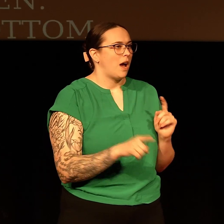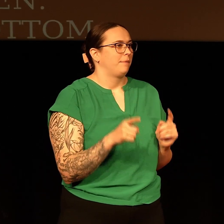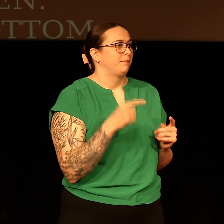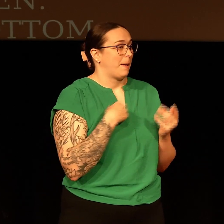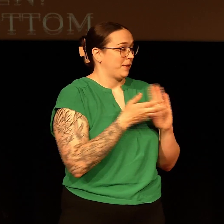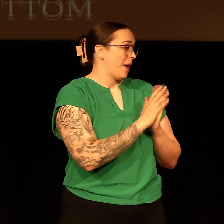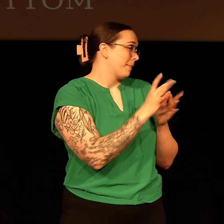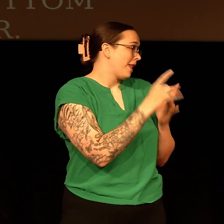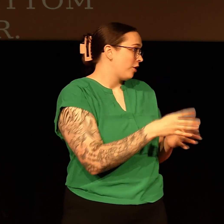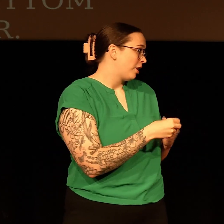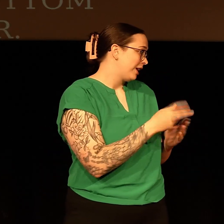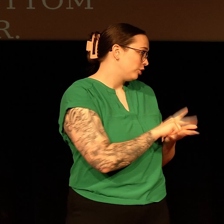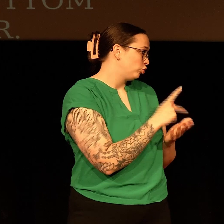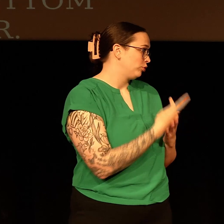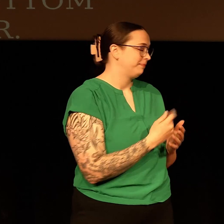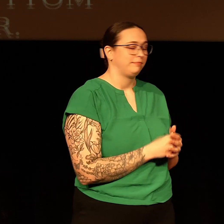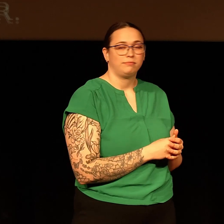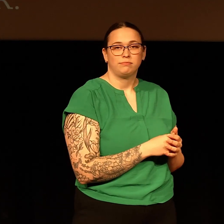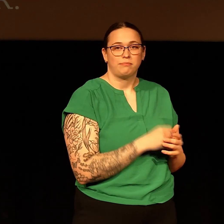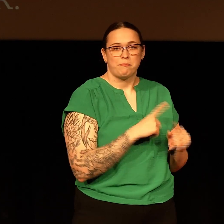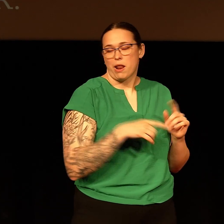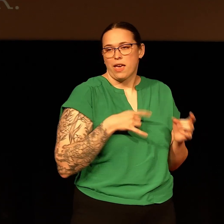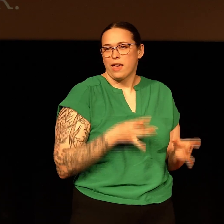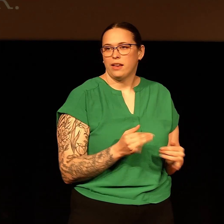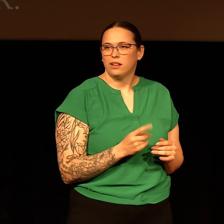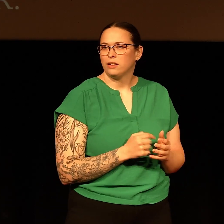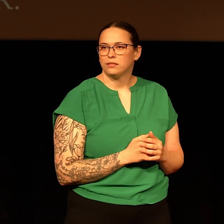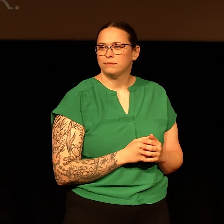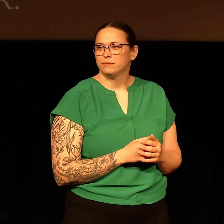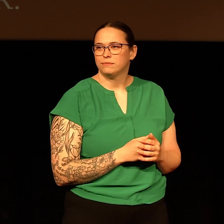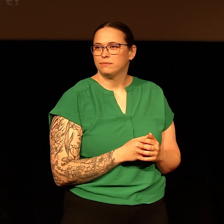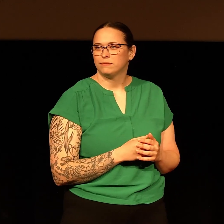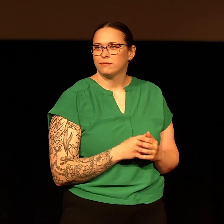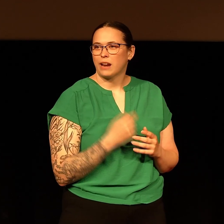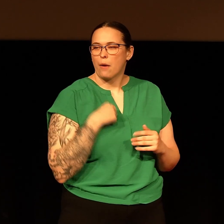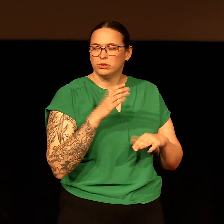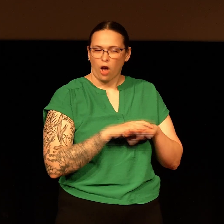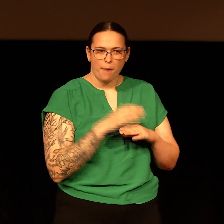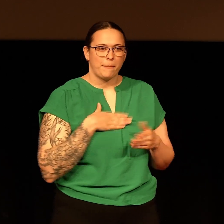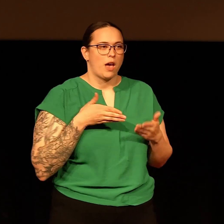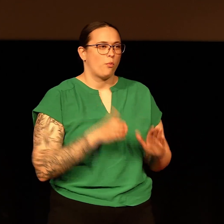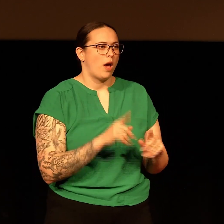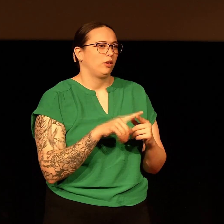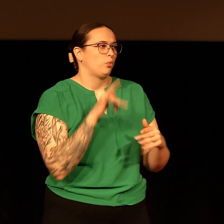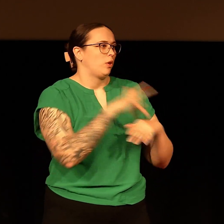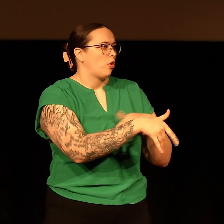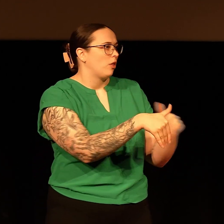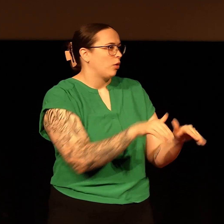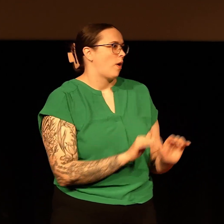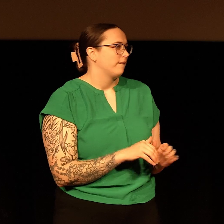But I was also a leader in the kitchen. I hated it. I was on my path to an early grave.